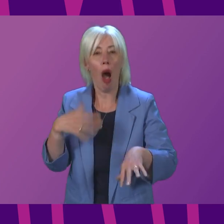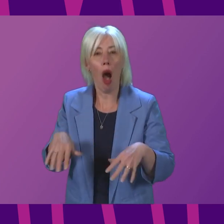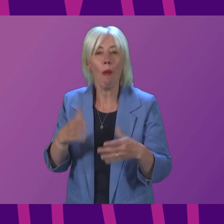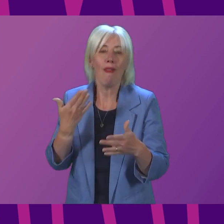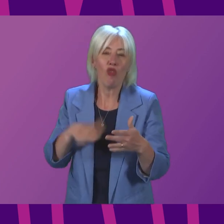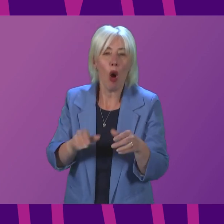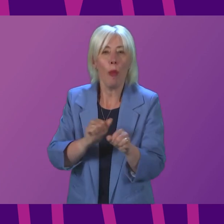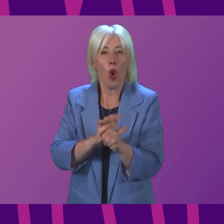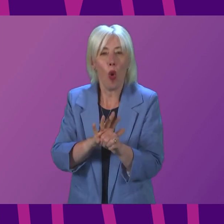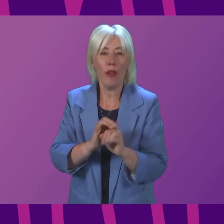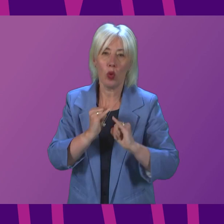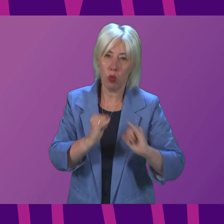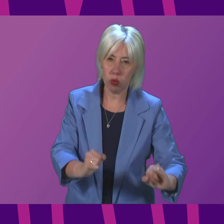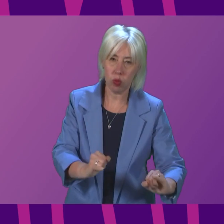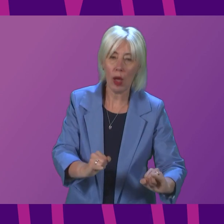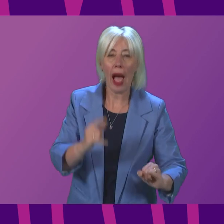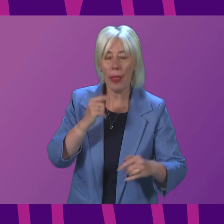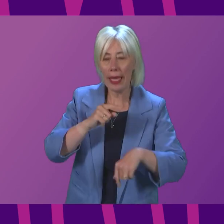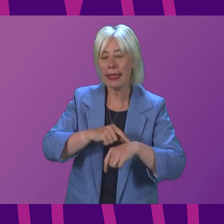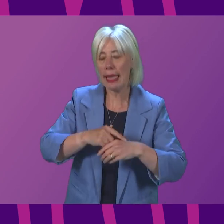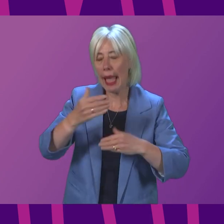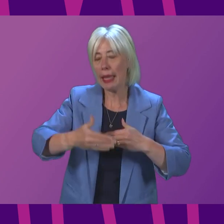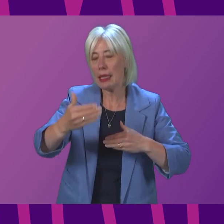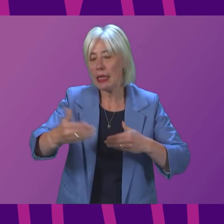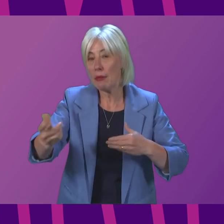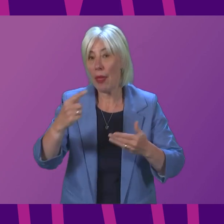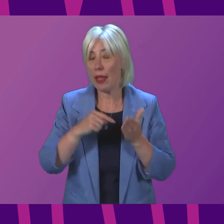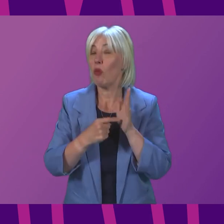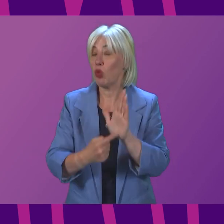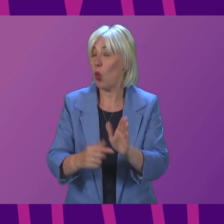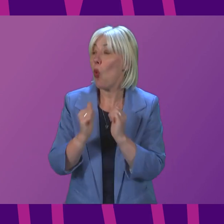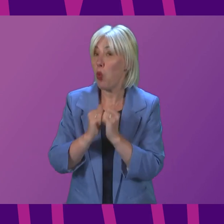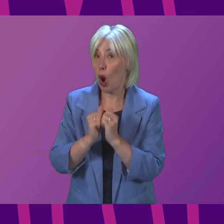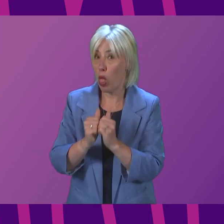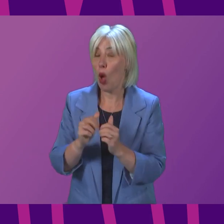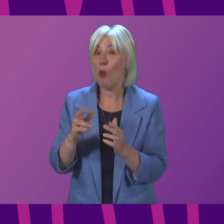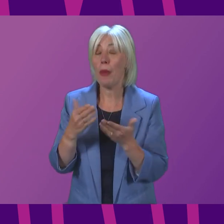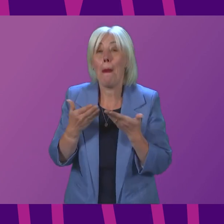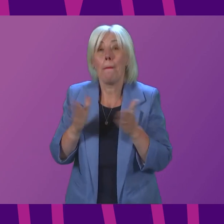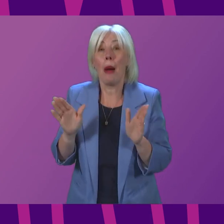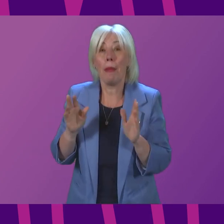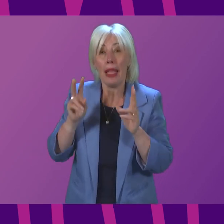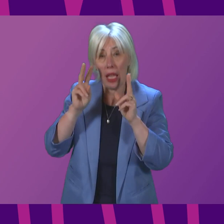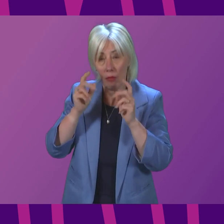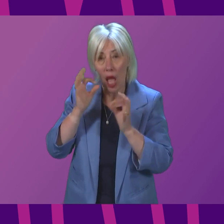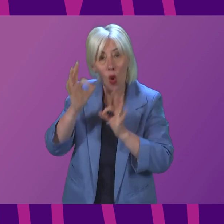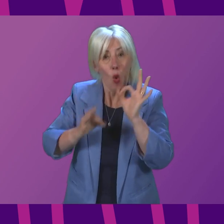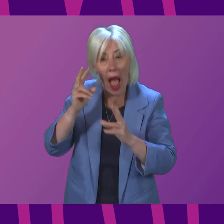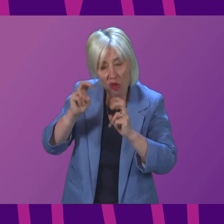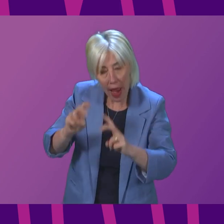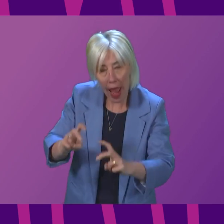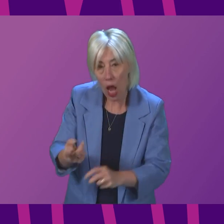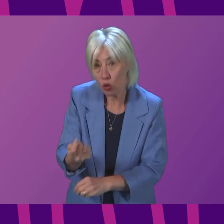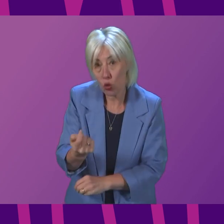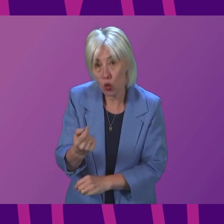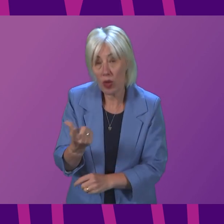been, will show in time to have been worth that. Obviously, we are about to have a public inquiry that will look at all of these issues and